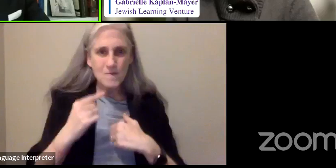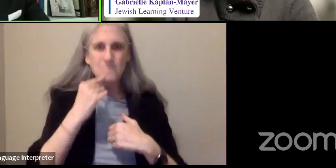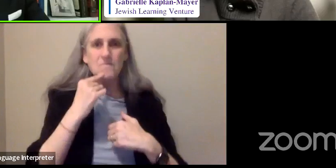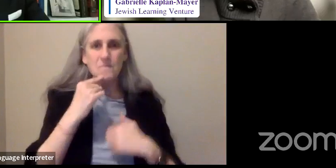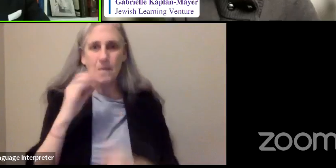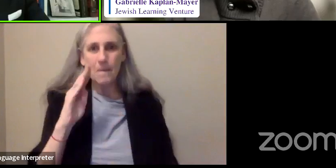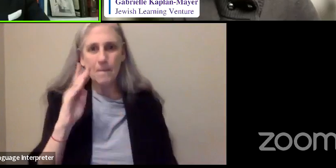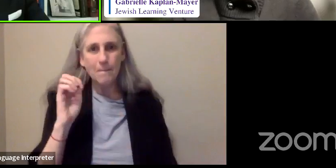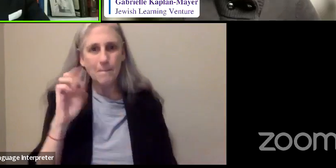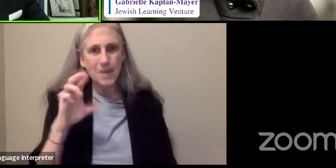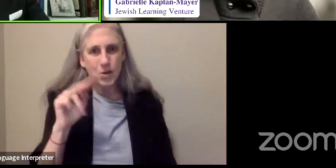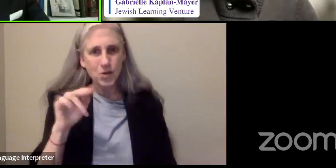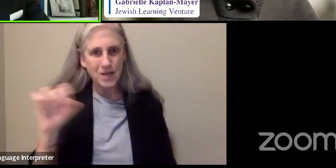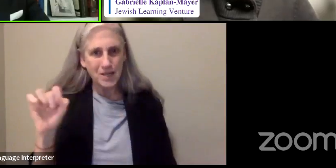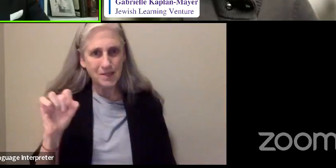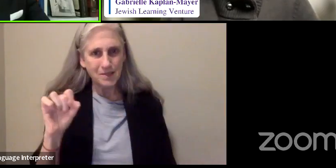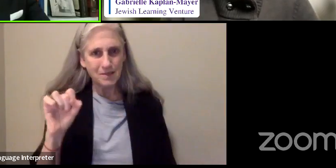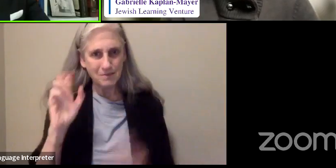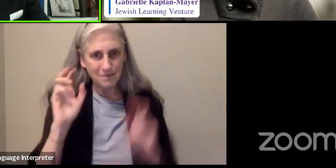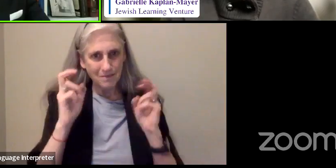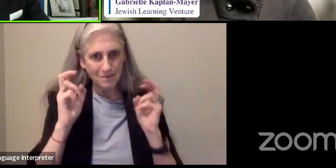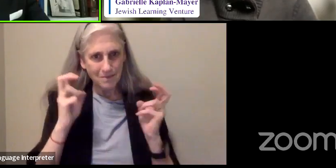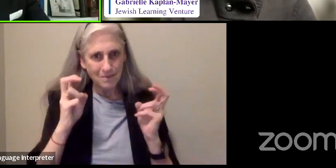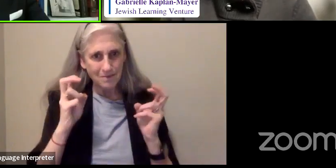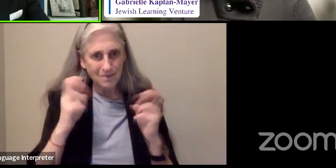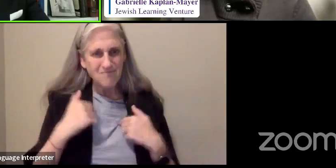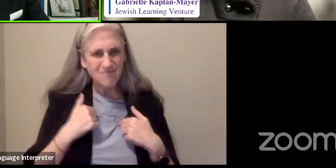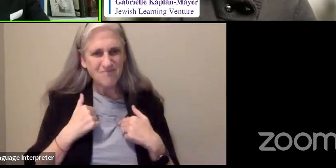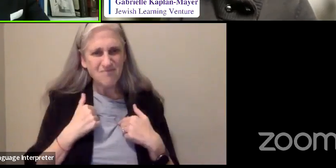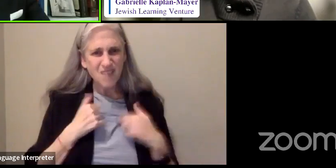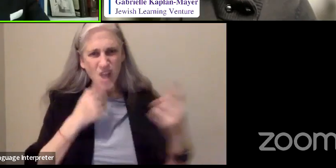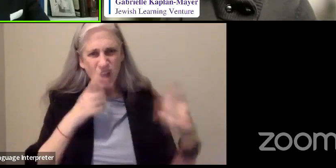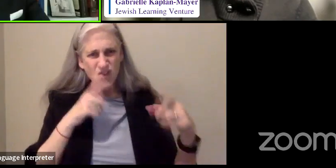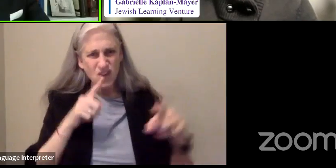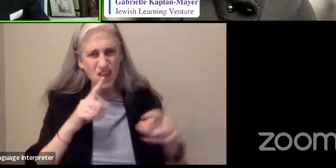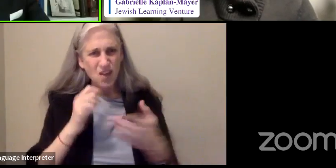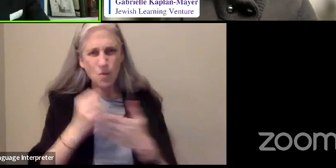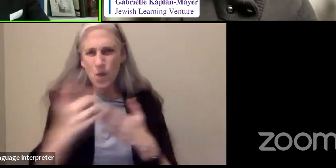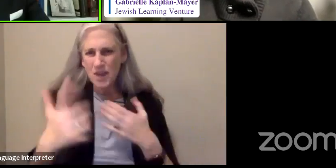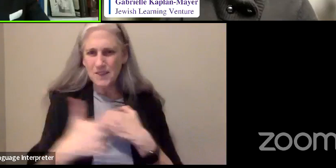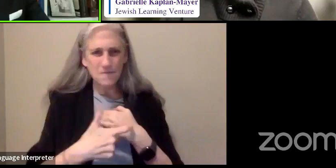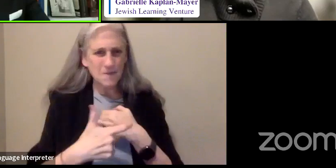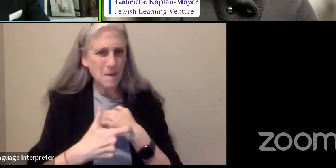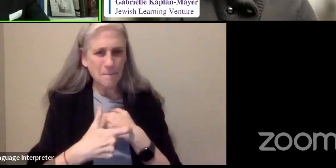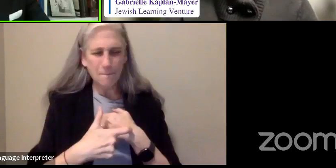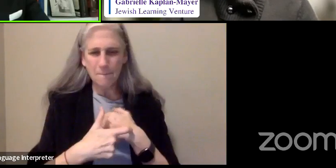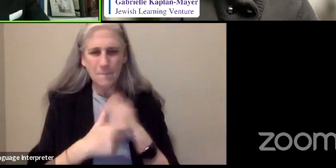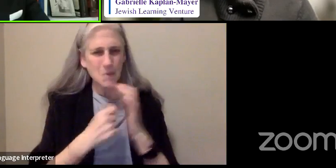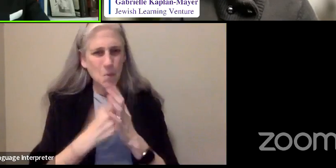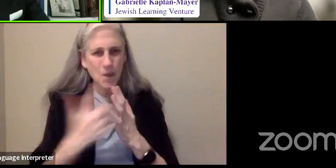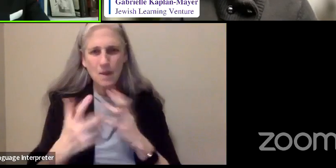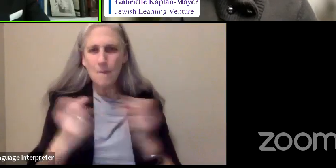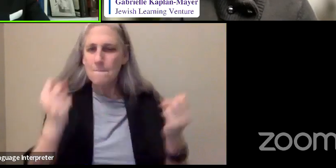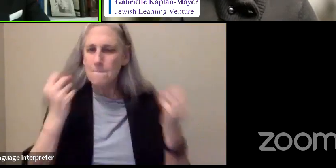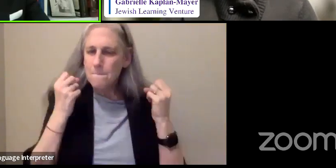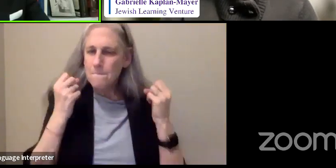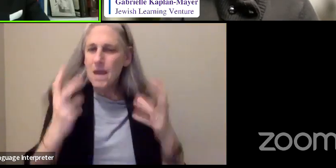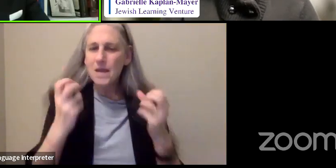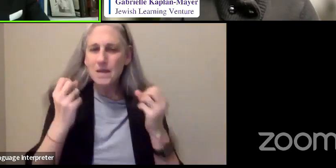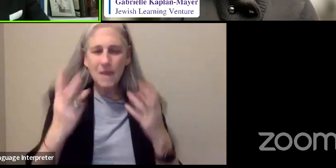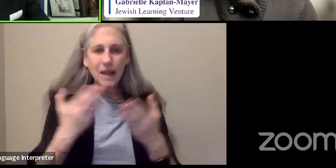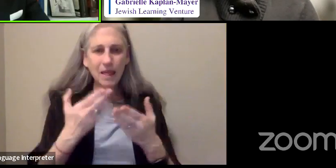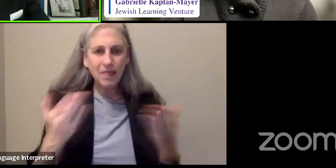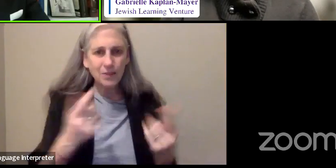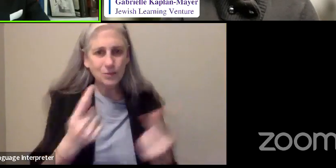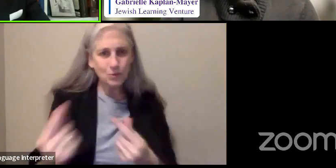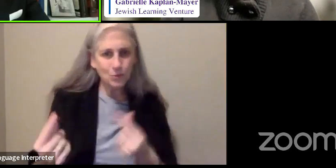And to me, it was a waste of time. There were so many things that I had to accomplish